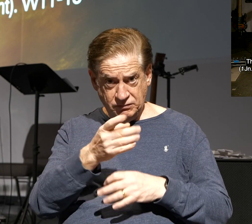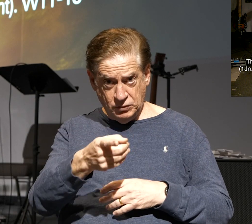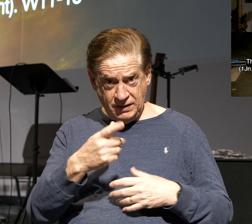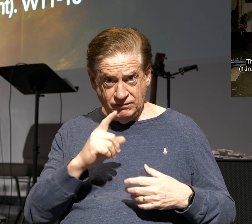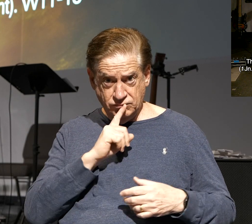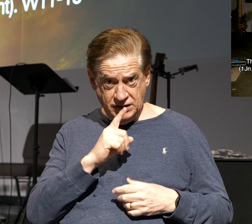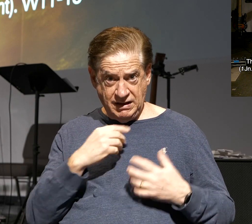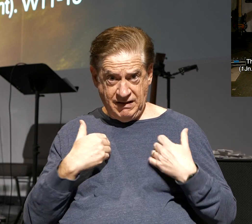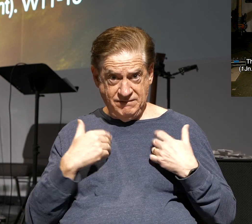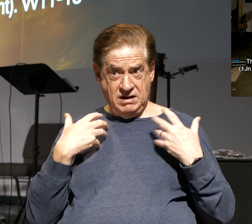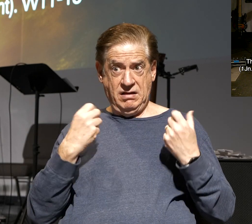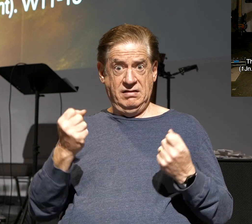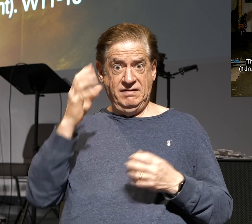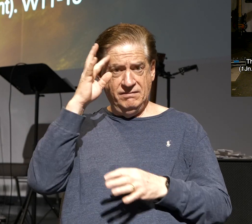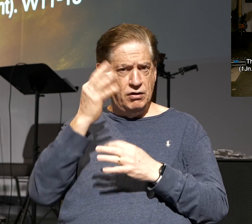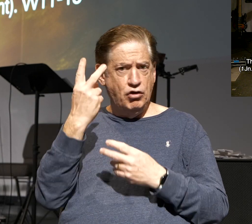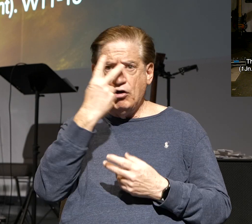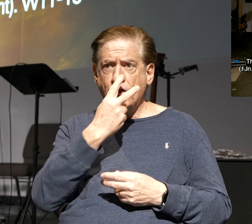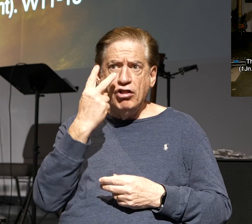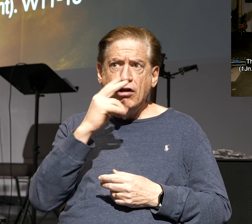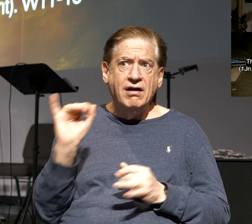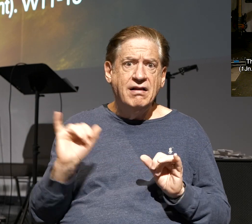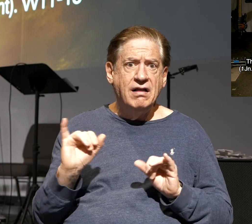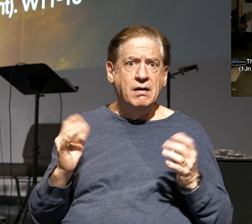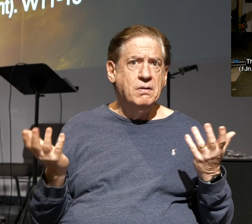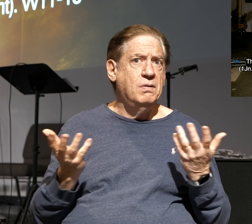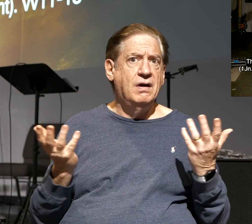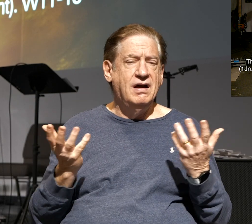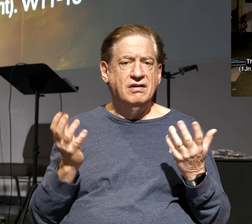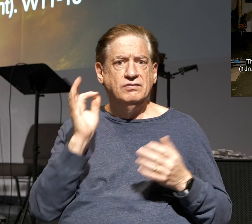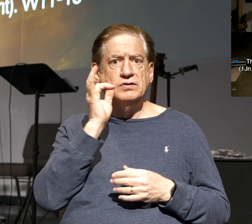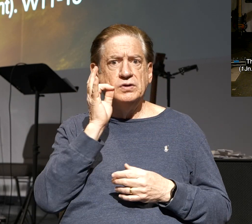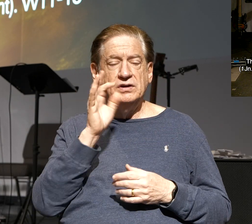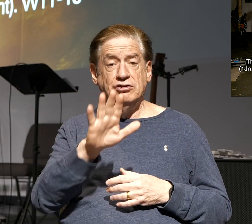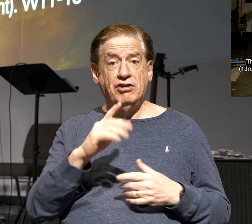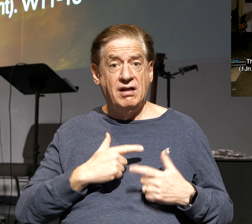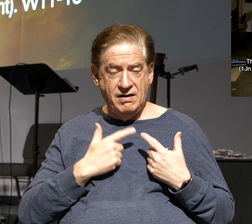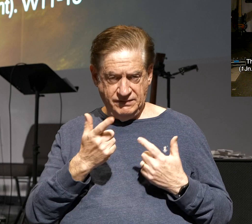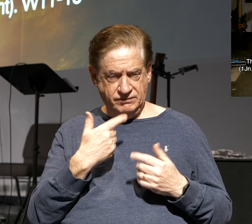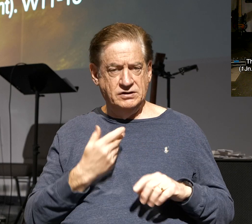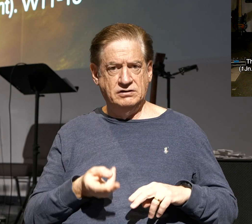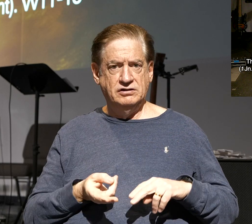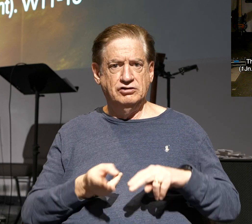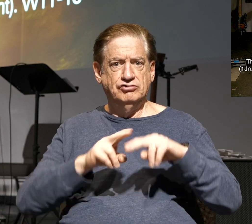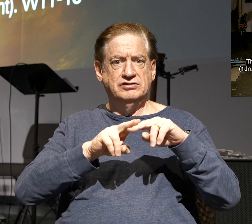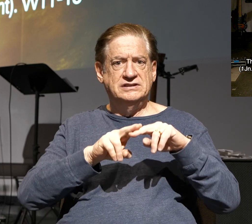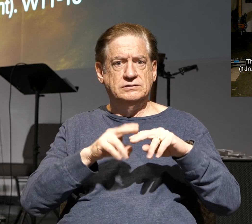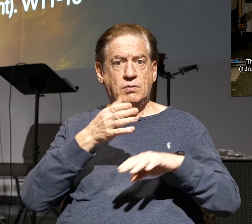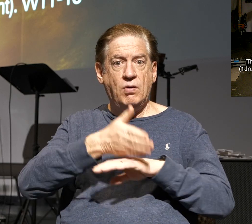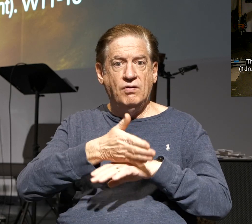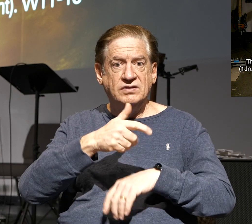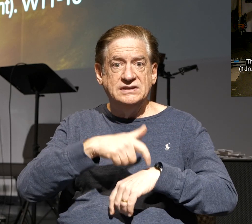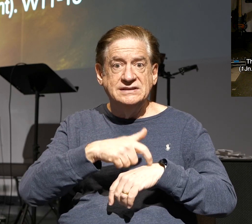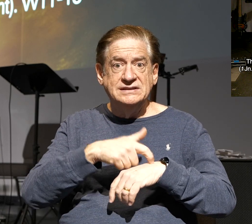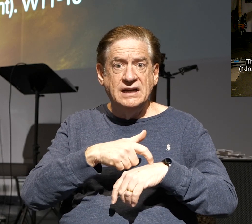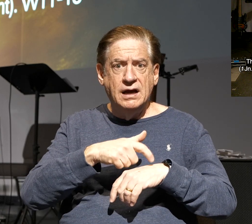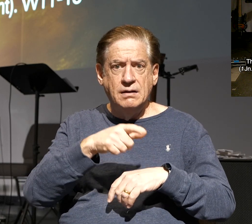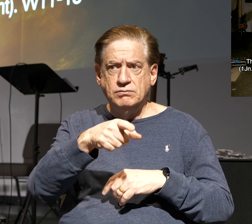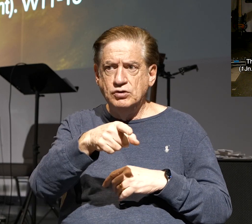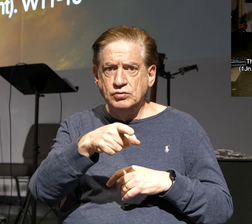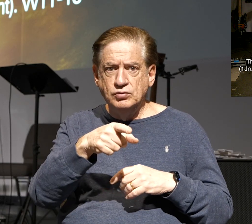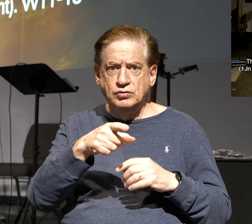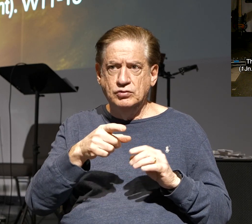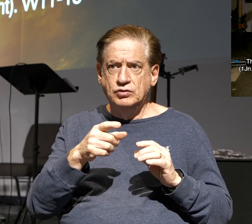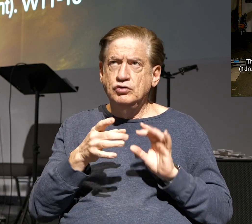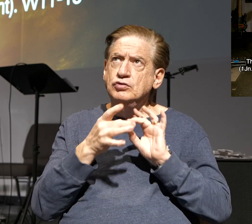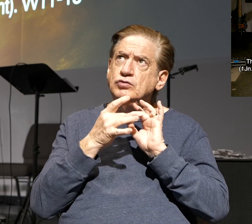this is what it's going to look like. This is the fruit of it in your life. You're going to have increased over time as you walk in vital union